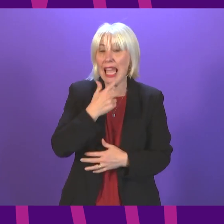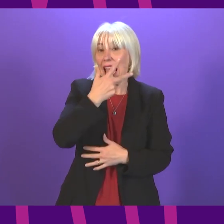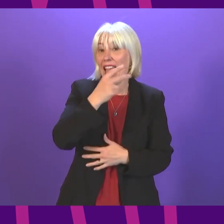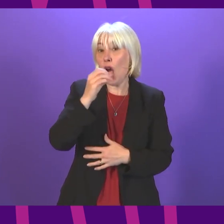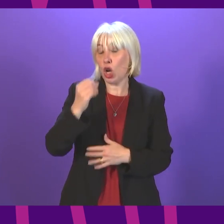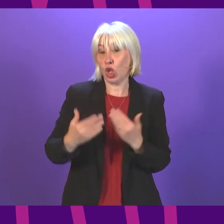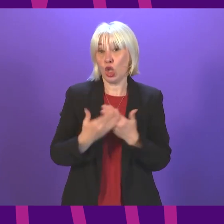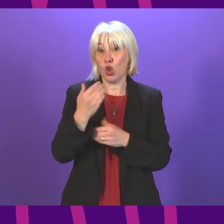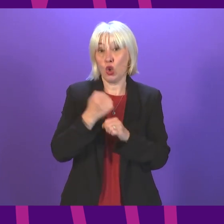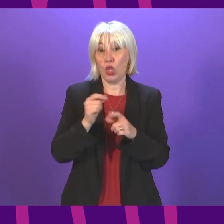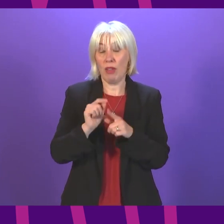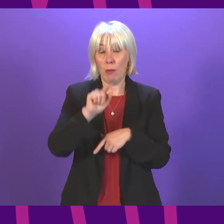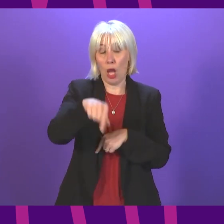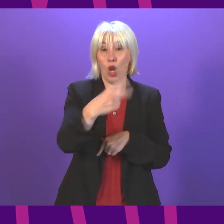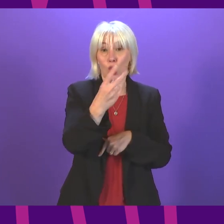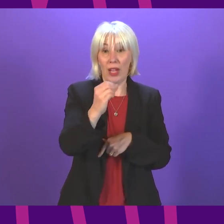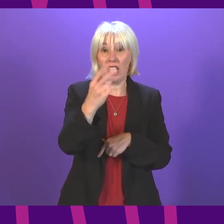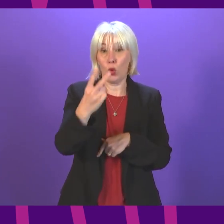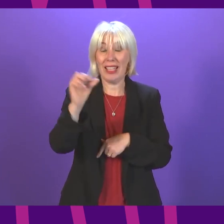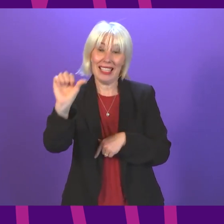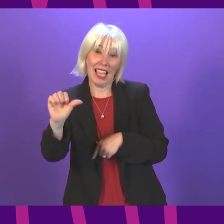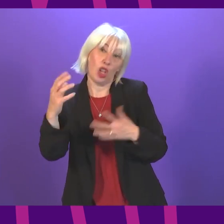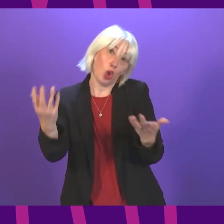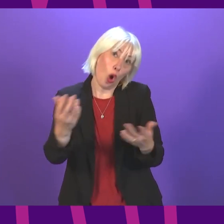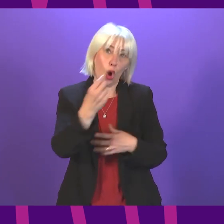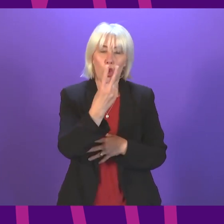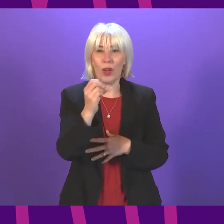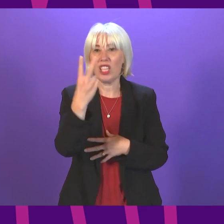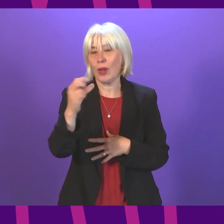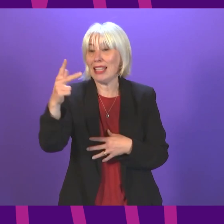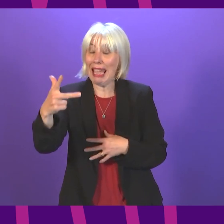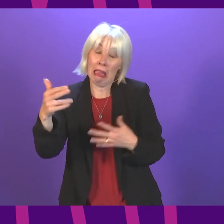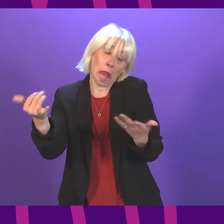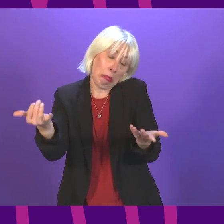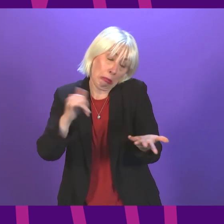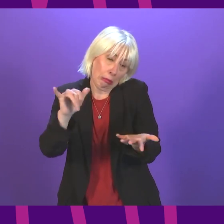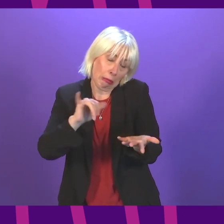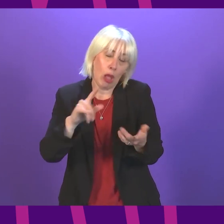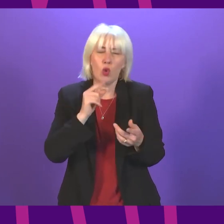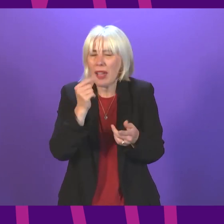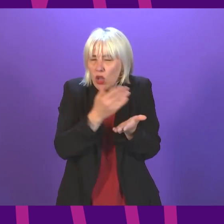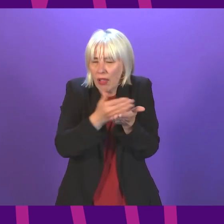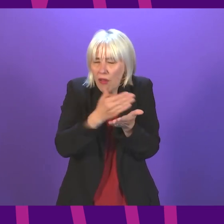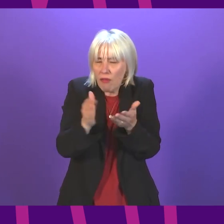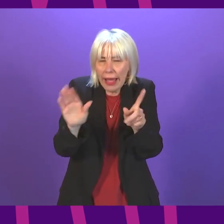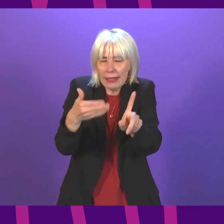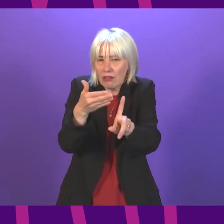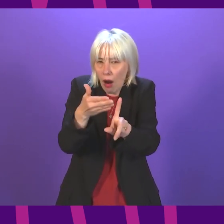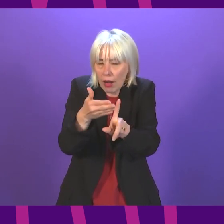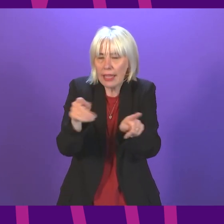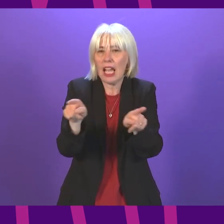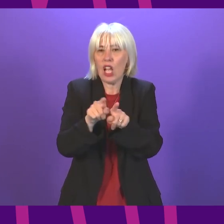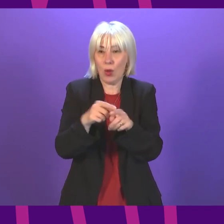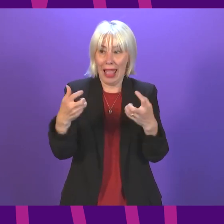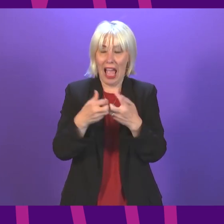GPs by 2026 or 2028, depending on which paragraph you read. So will the Cabinet Secretary clarify that target and outline